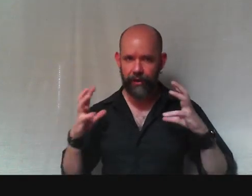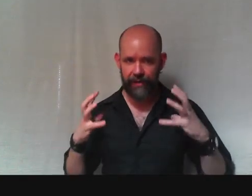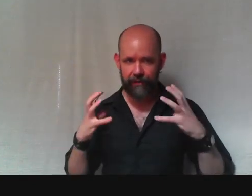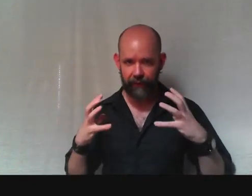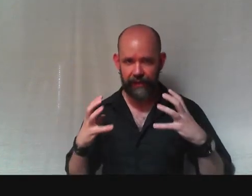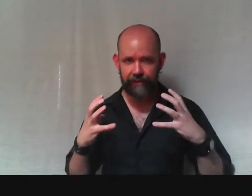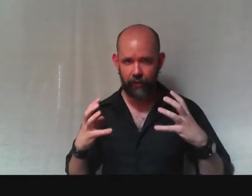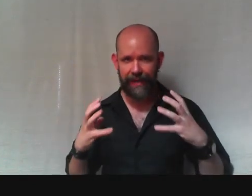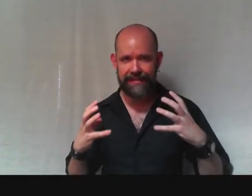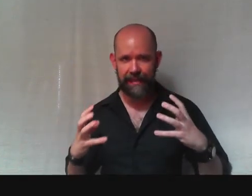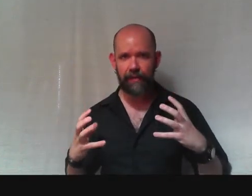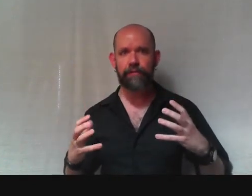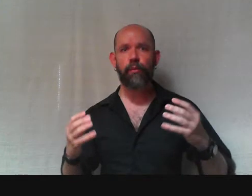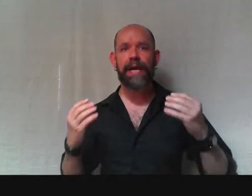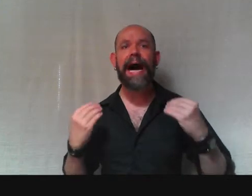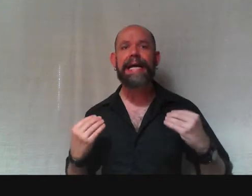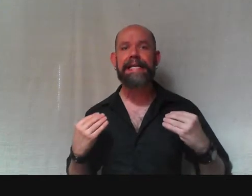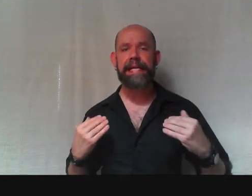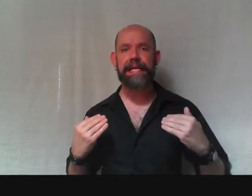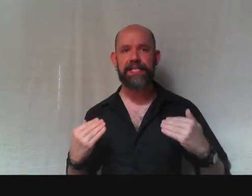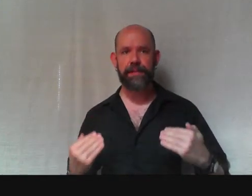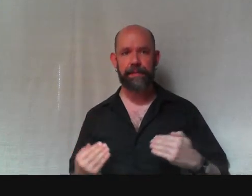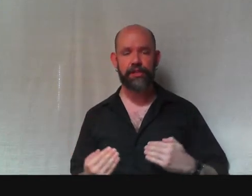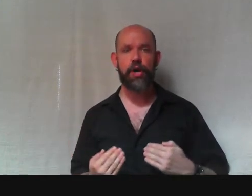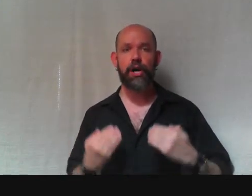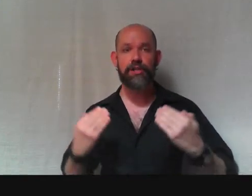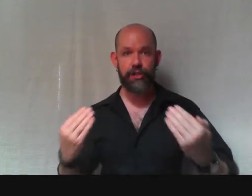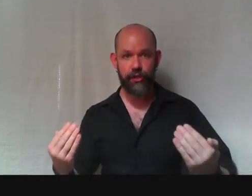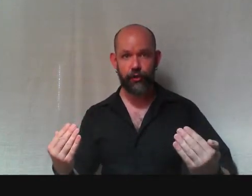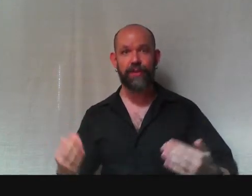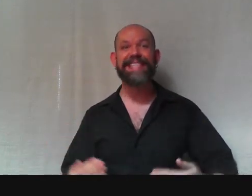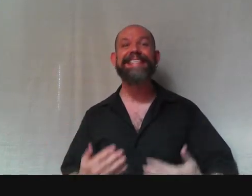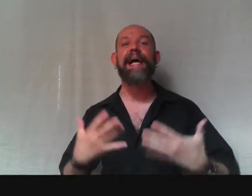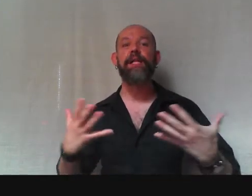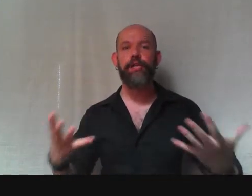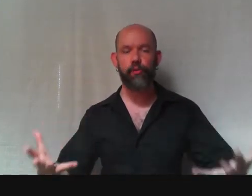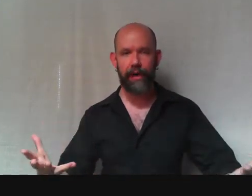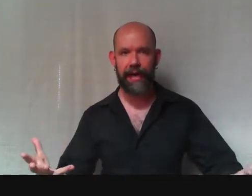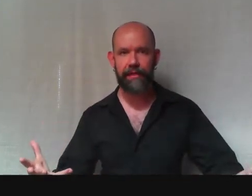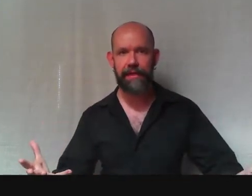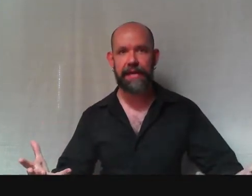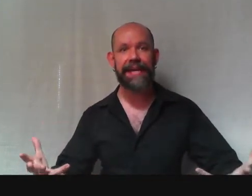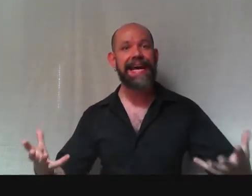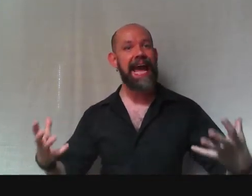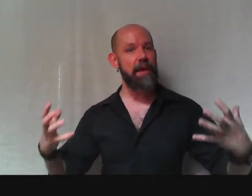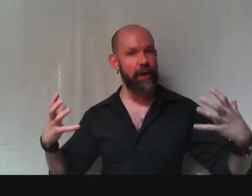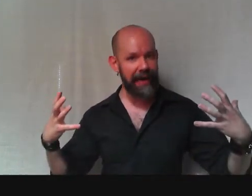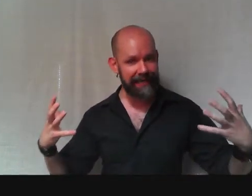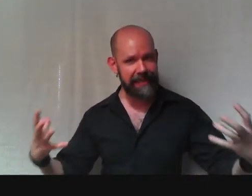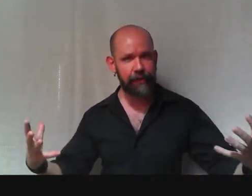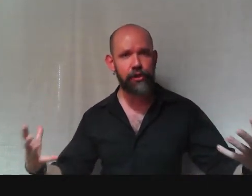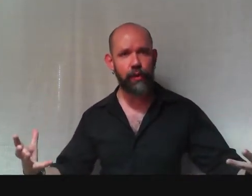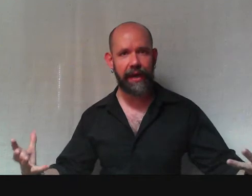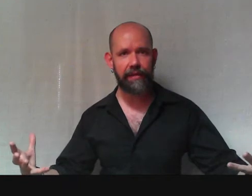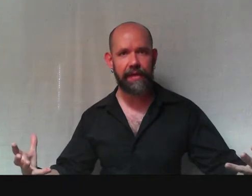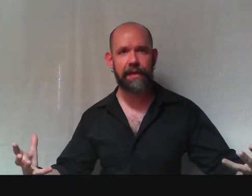to think freely for myself, what I need is to be able to talk to you, to tell you what I think. And when I tell you what I think,